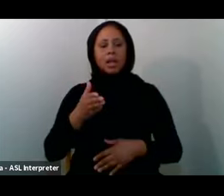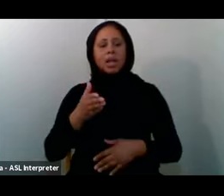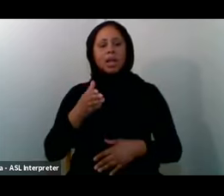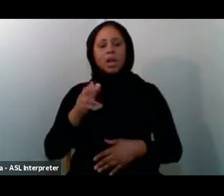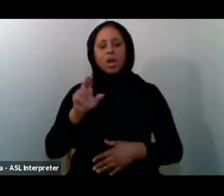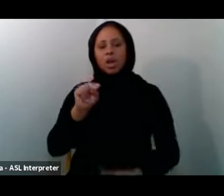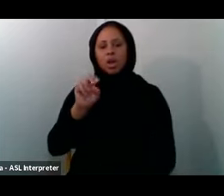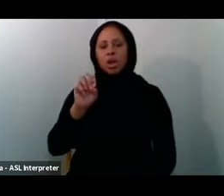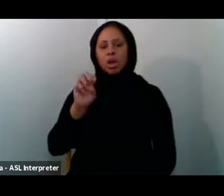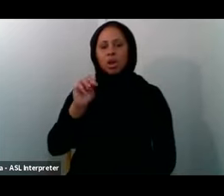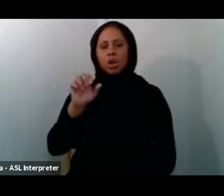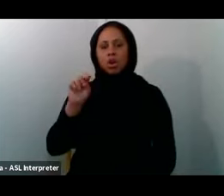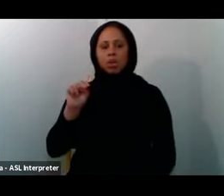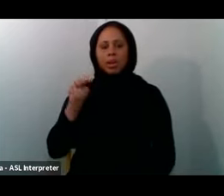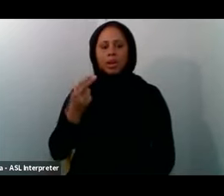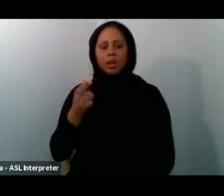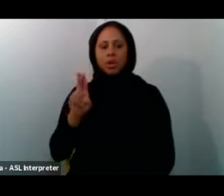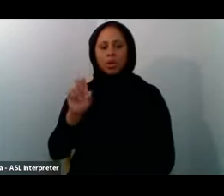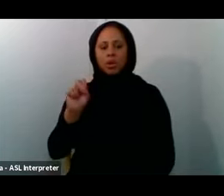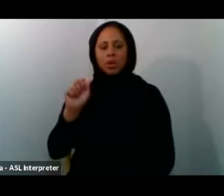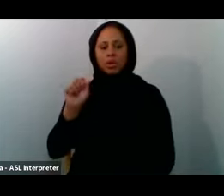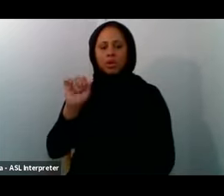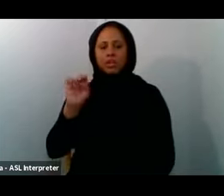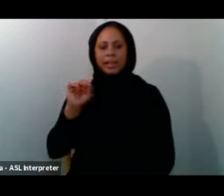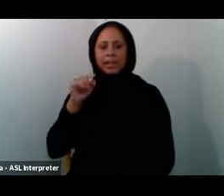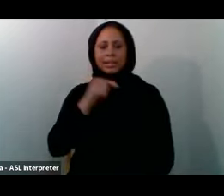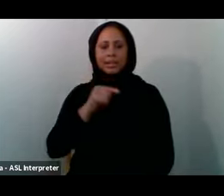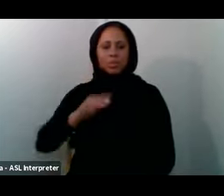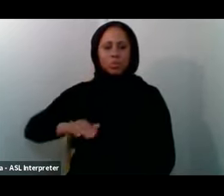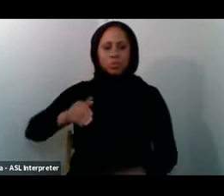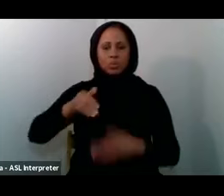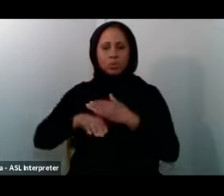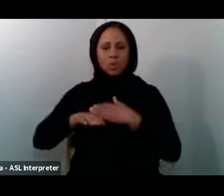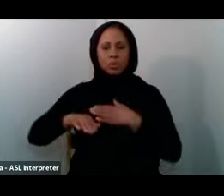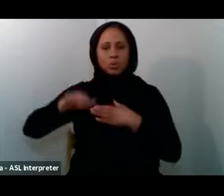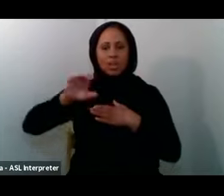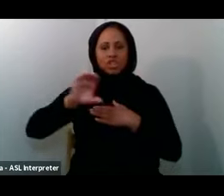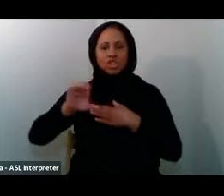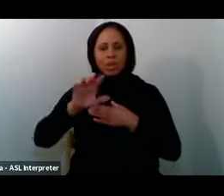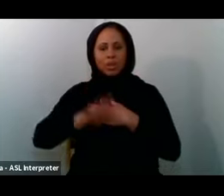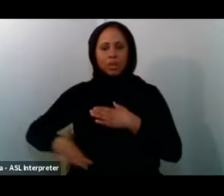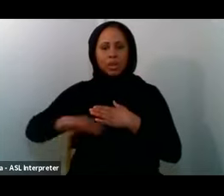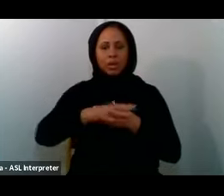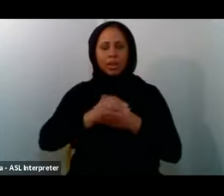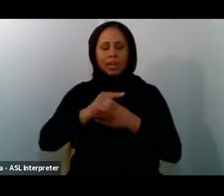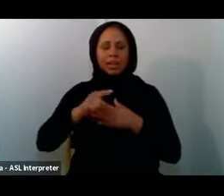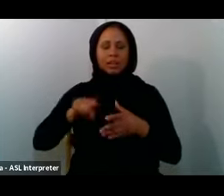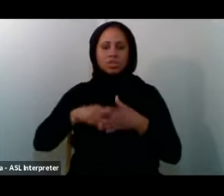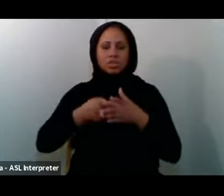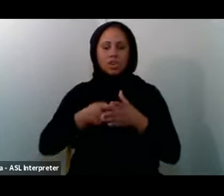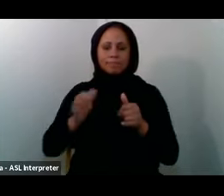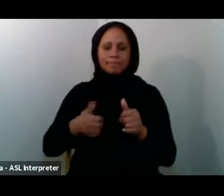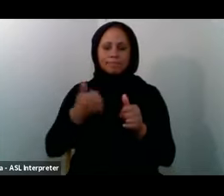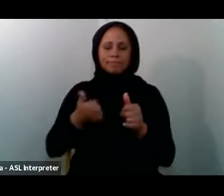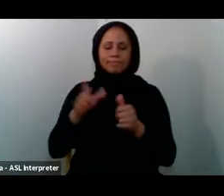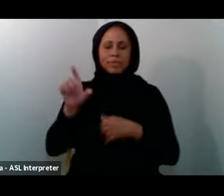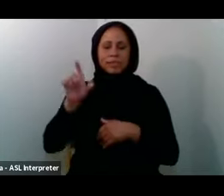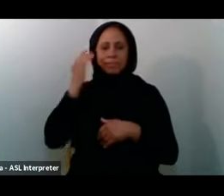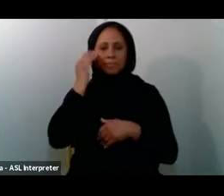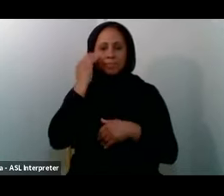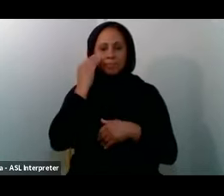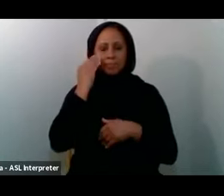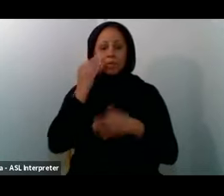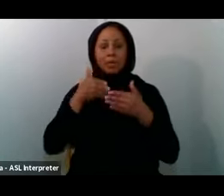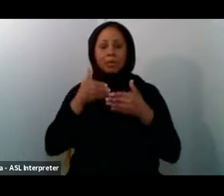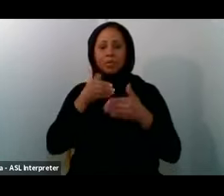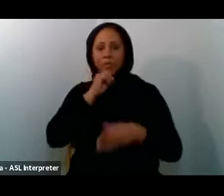the Chicagoland area. He began his pursuit of knowledge locally, and by the age of 11, he completed the memorization of the